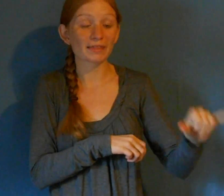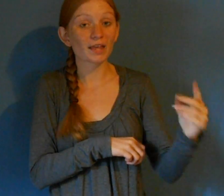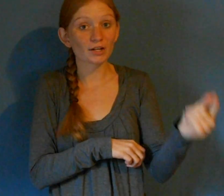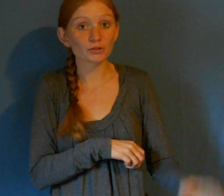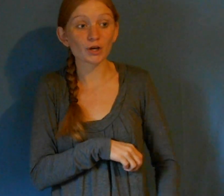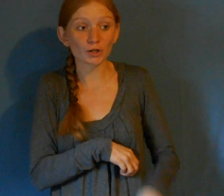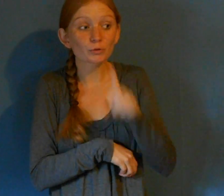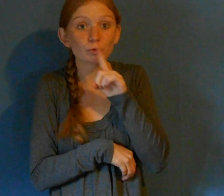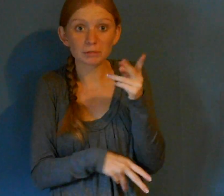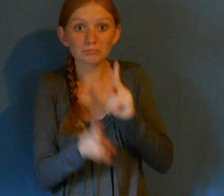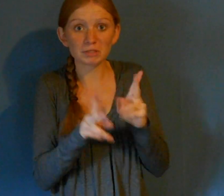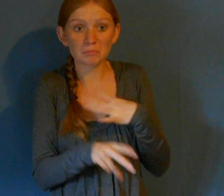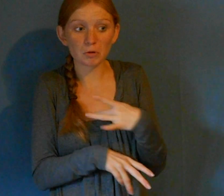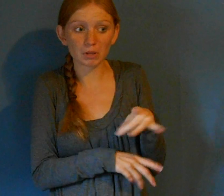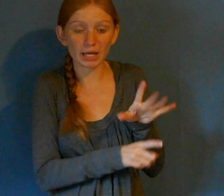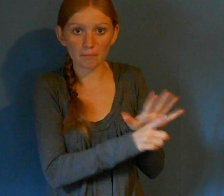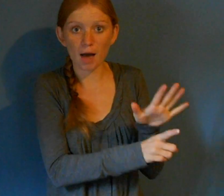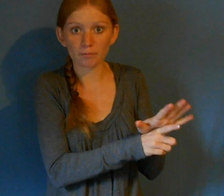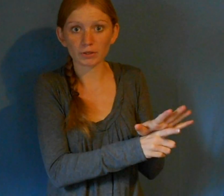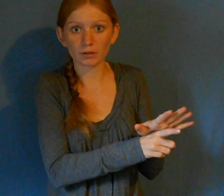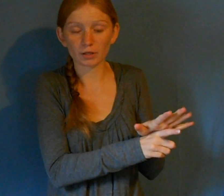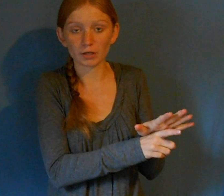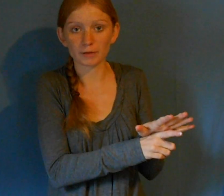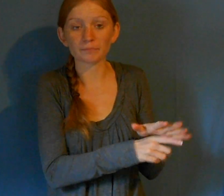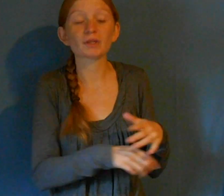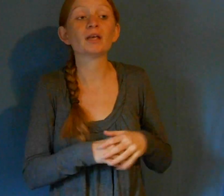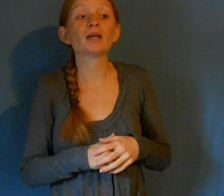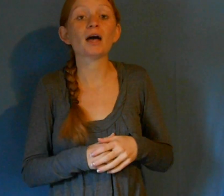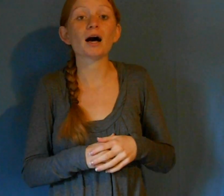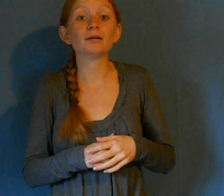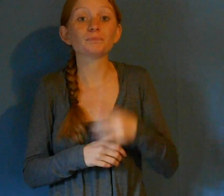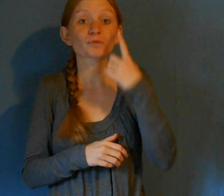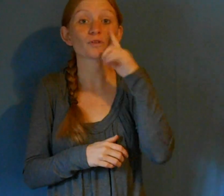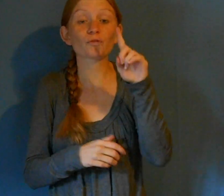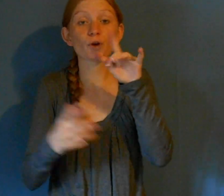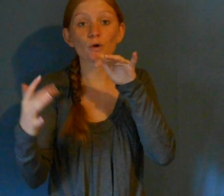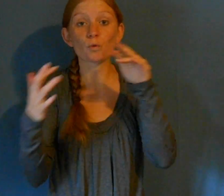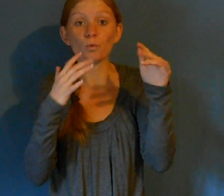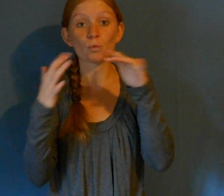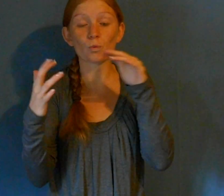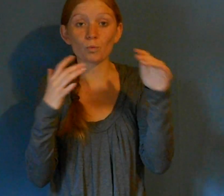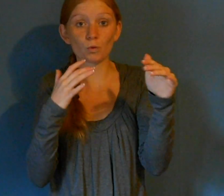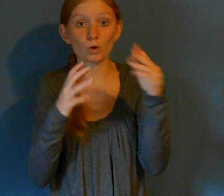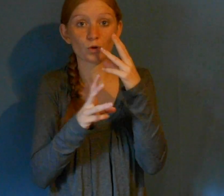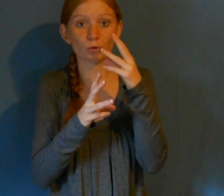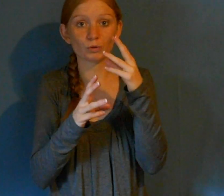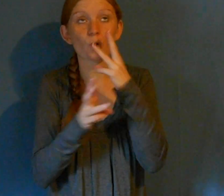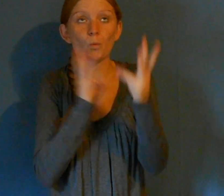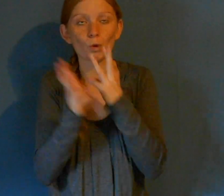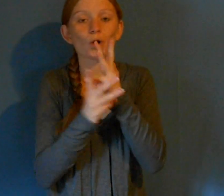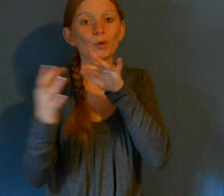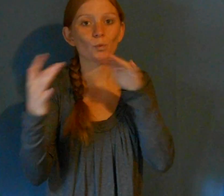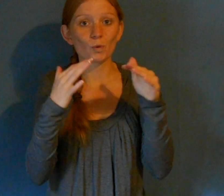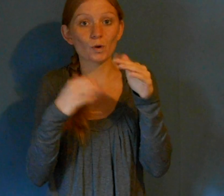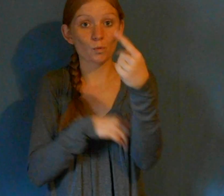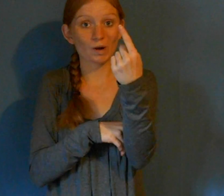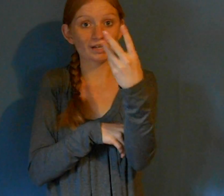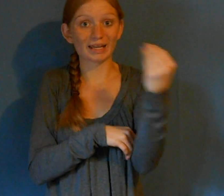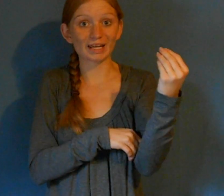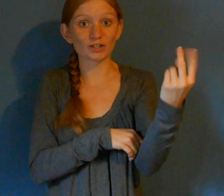our, or our America's mascot from the World War II. They were on posters and they were in